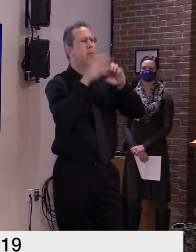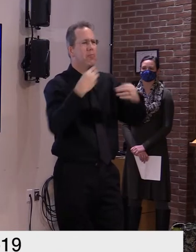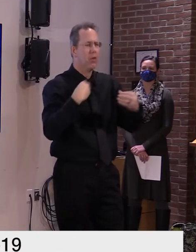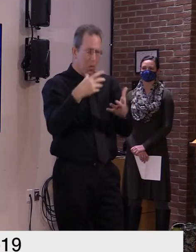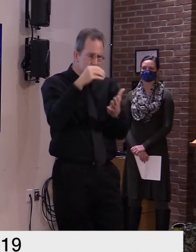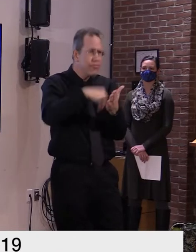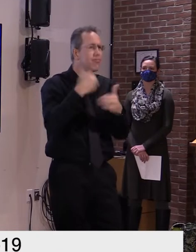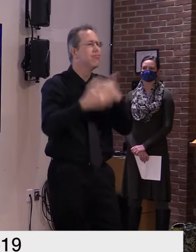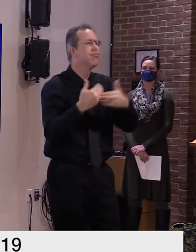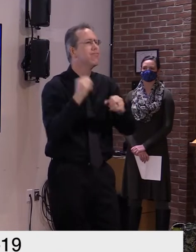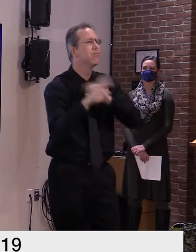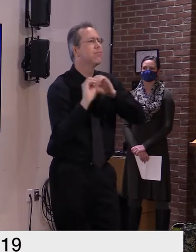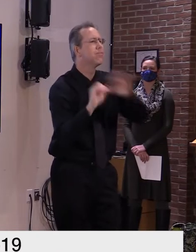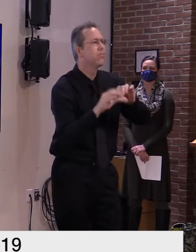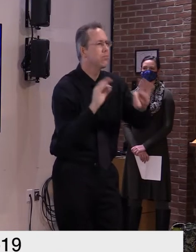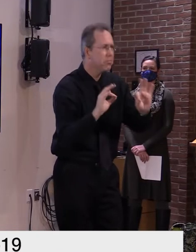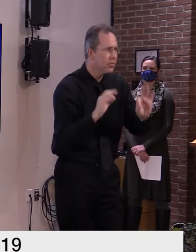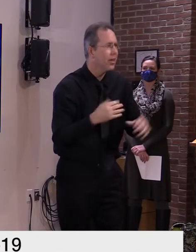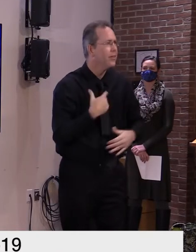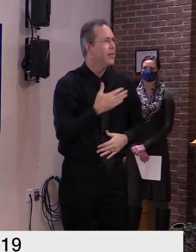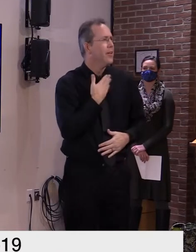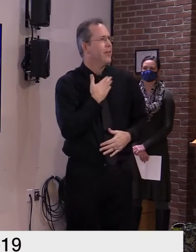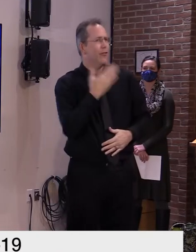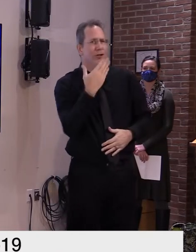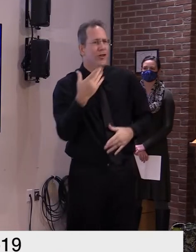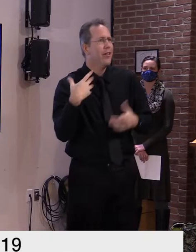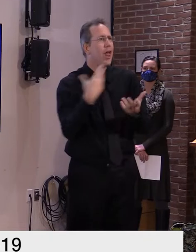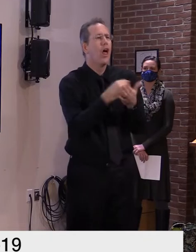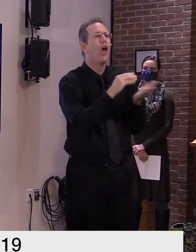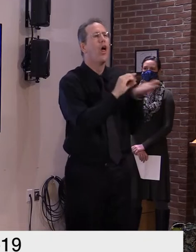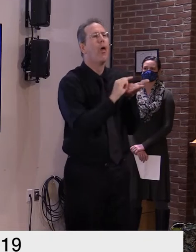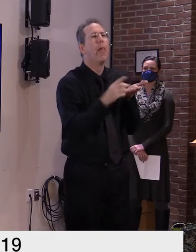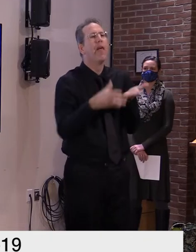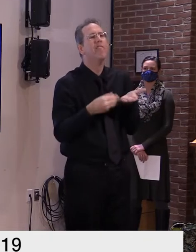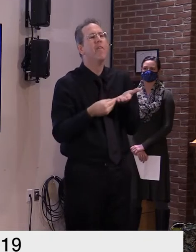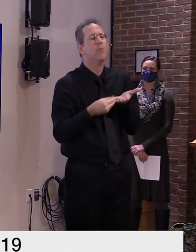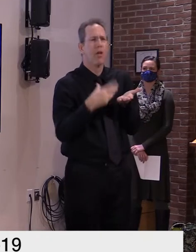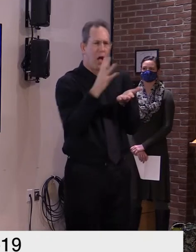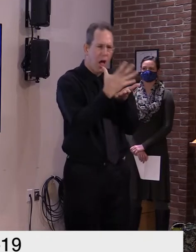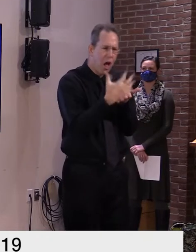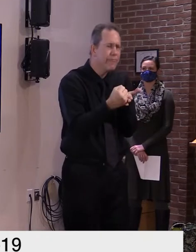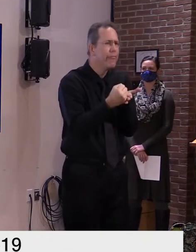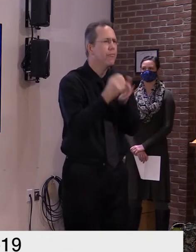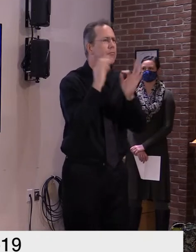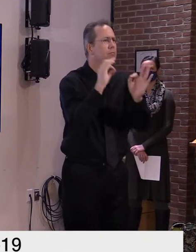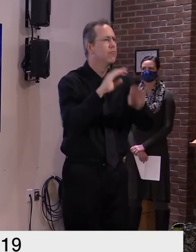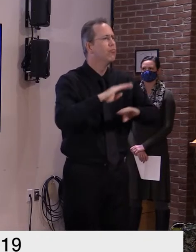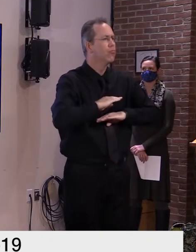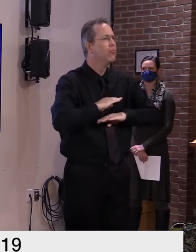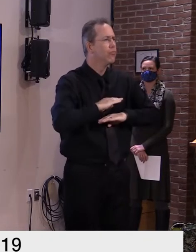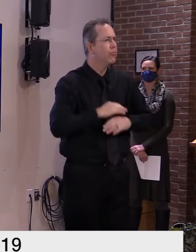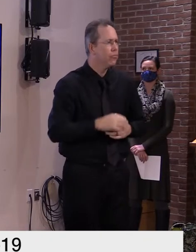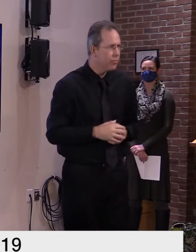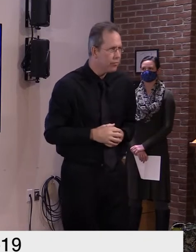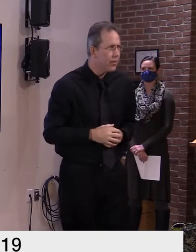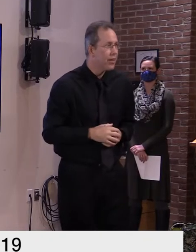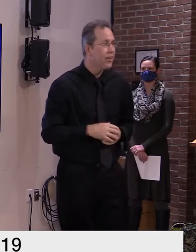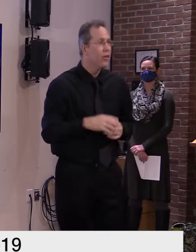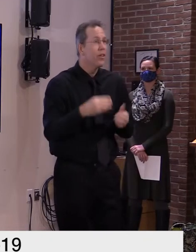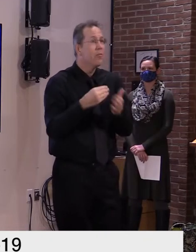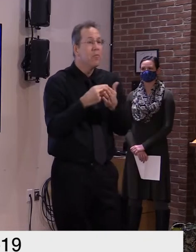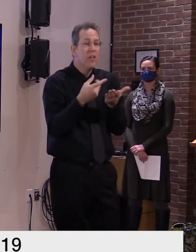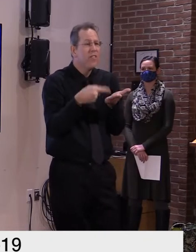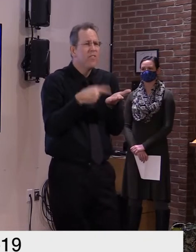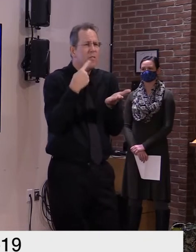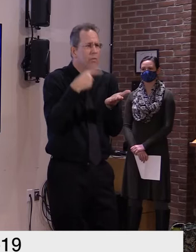use all of these funds in the way governor scott had hoped so what are cte centers doing with these funds i'll show a couple